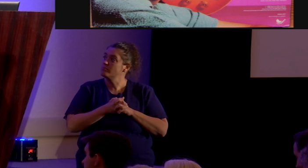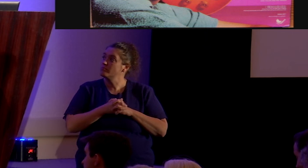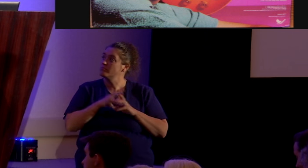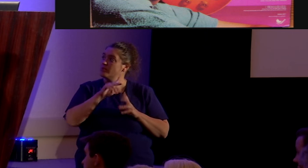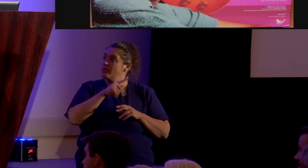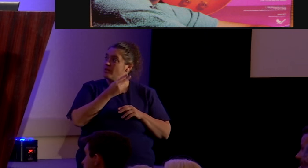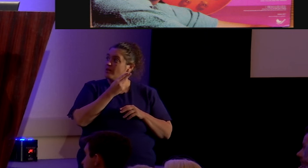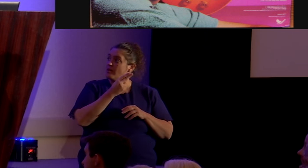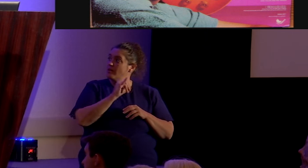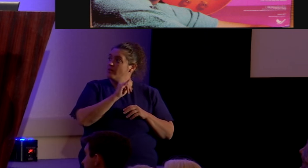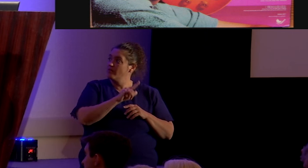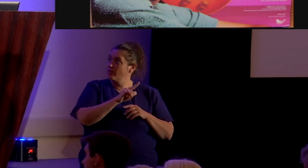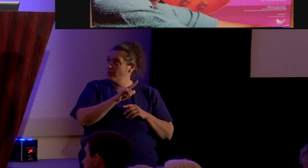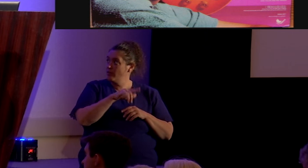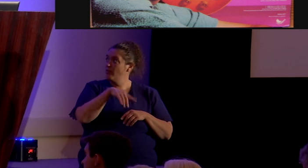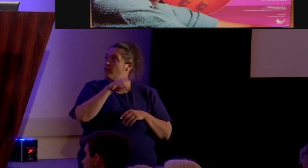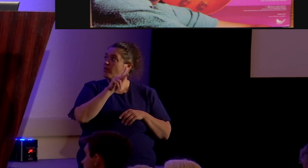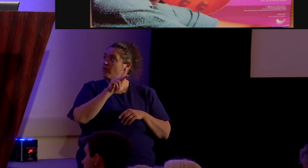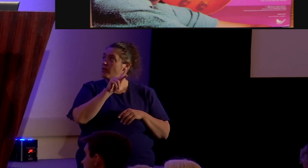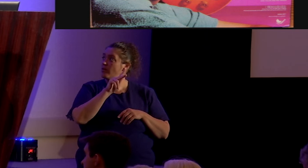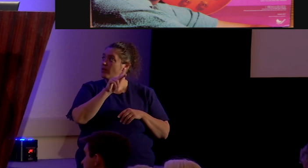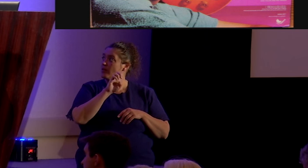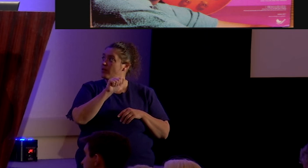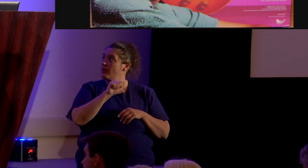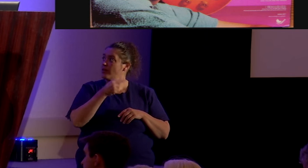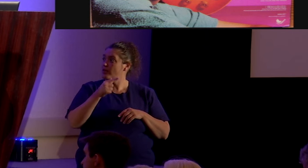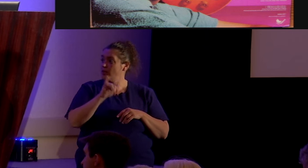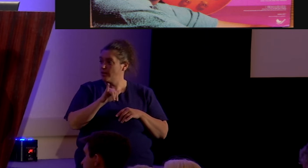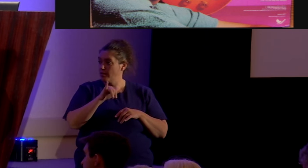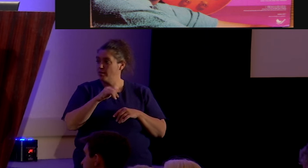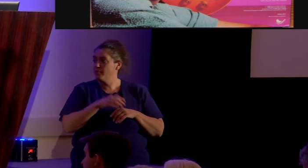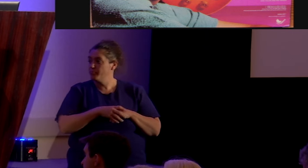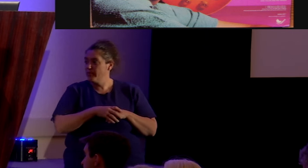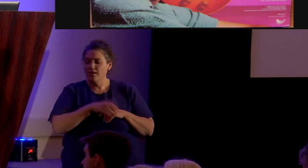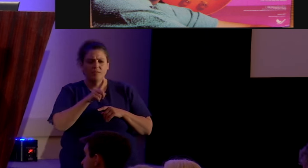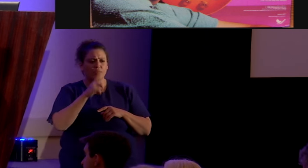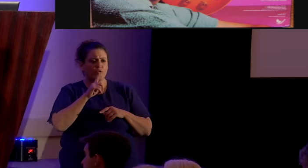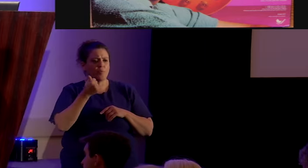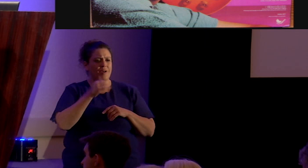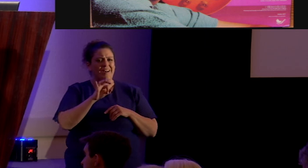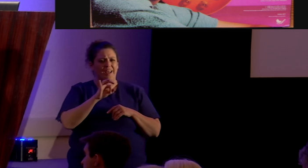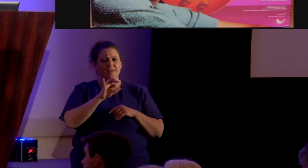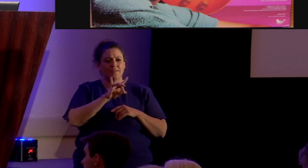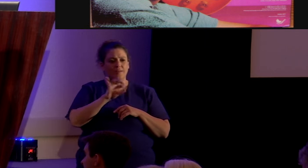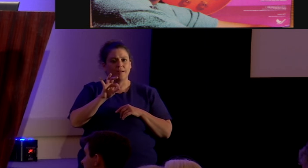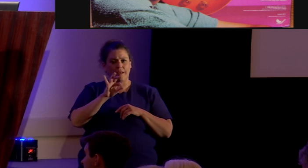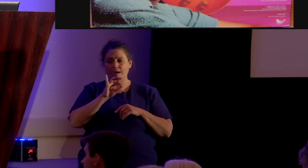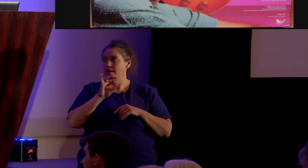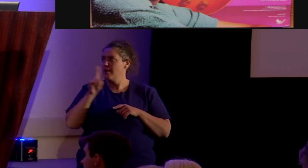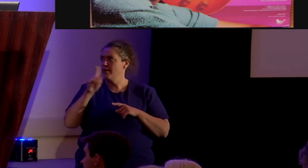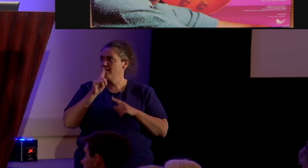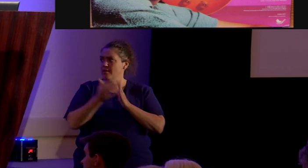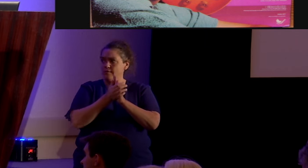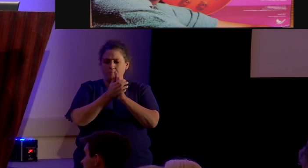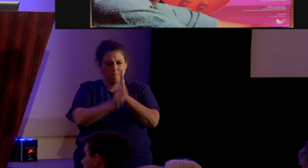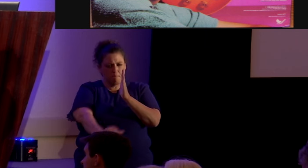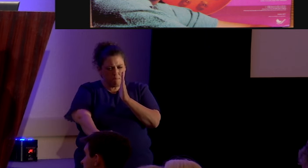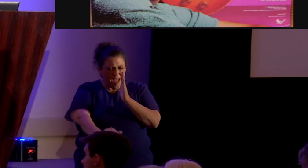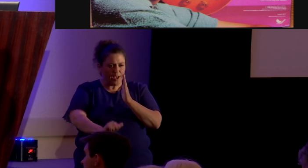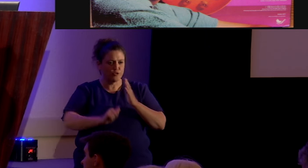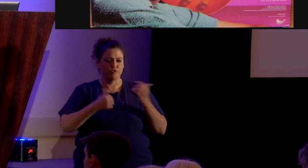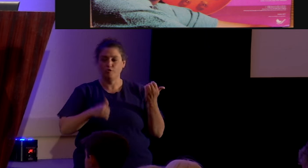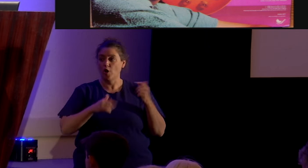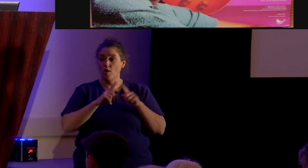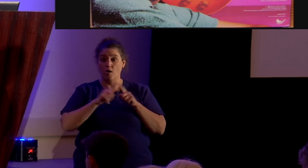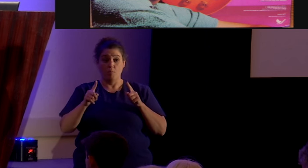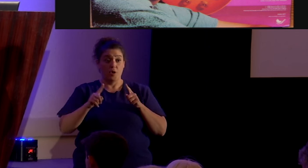phil keggie this is from his 1980 flipside album and i kid you not the guy is a he's a master at the guitar where the wild